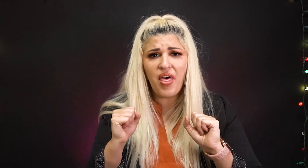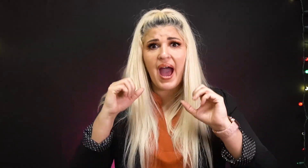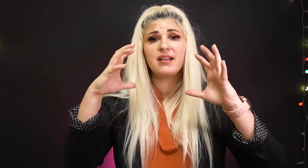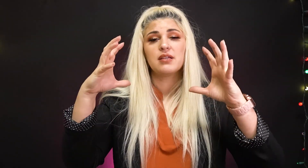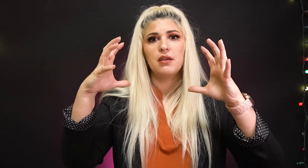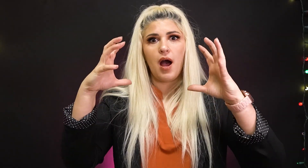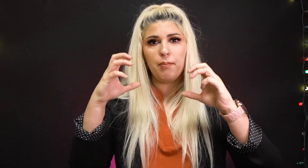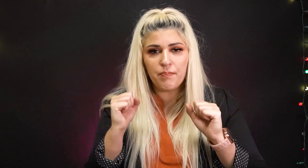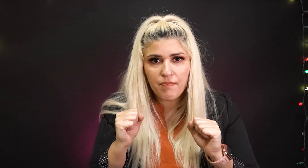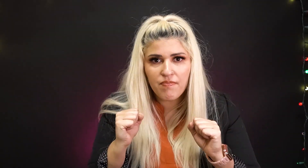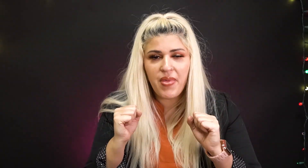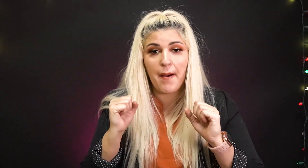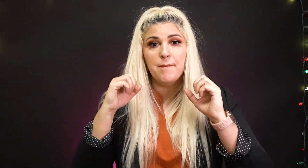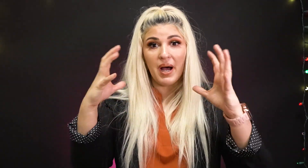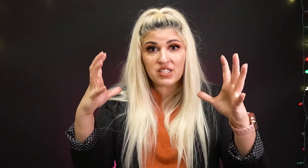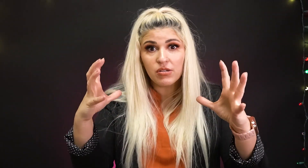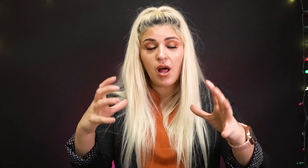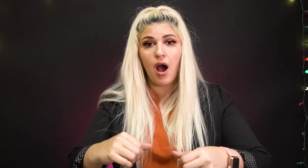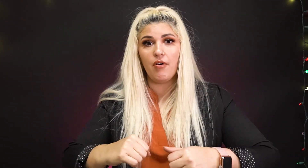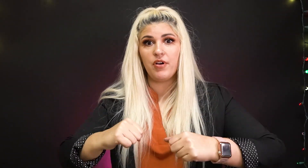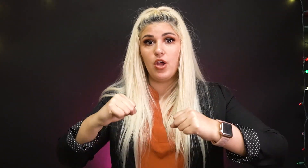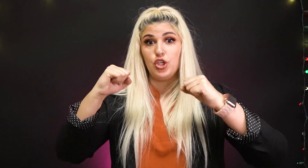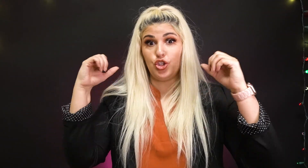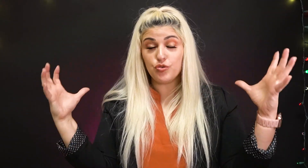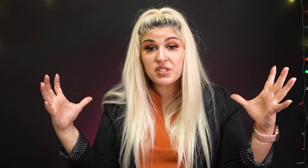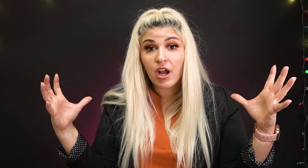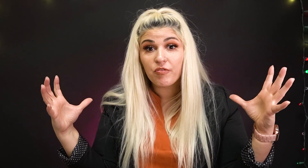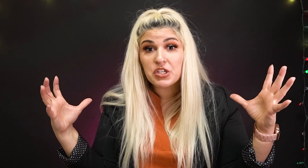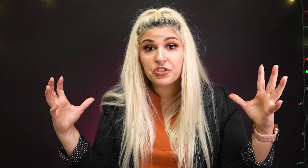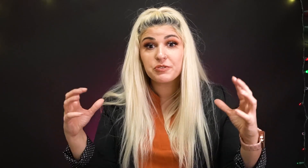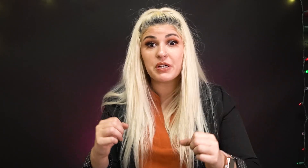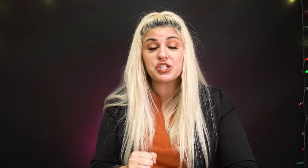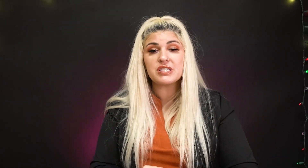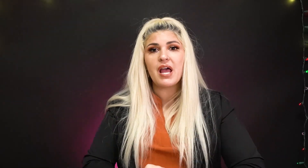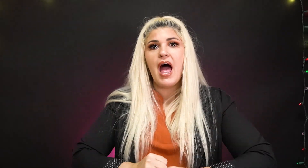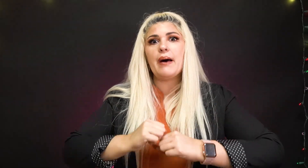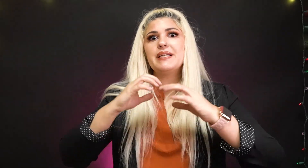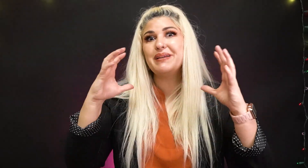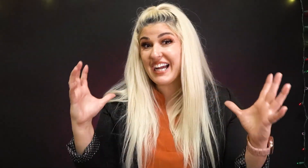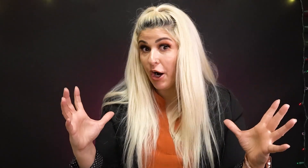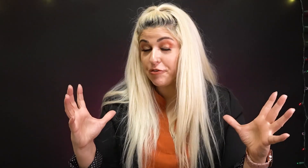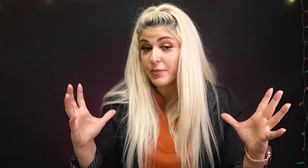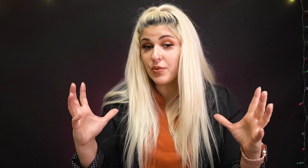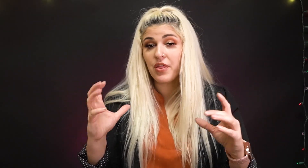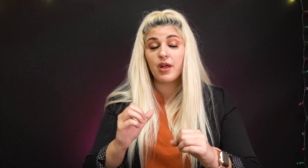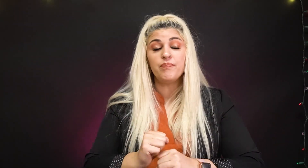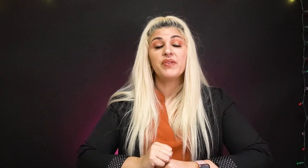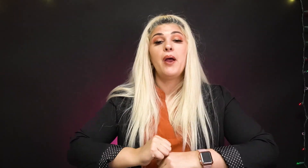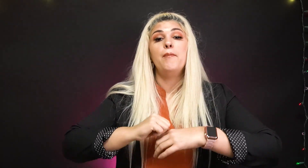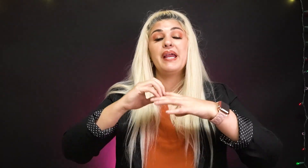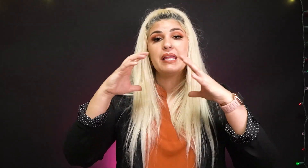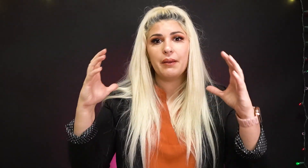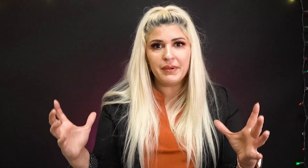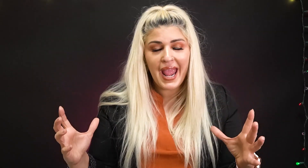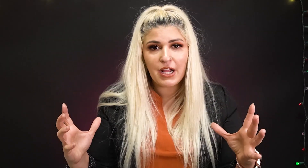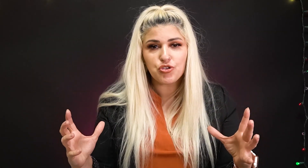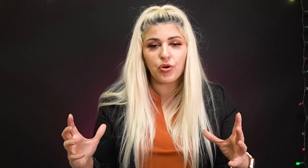that uh that muscle of using our facial expressions helping to be comfortable with them making it natural